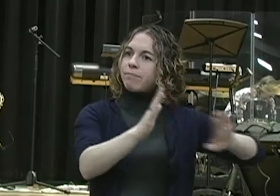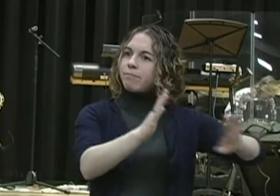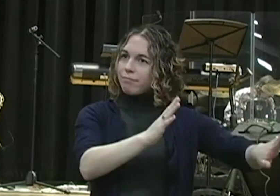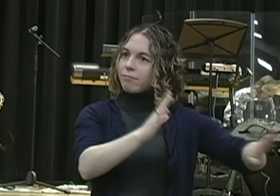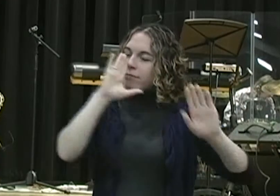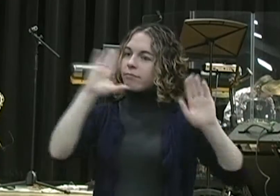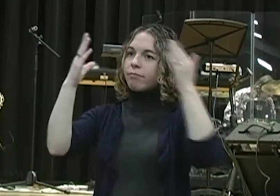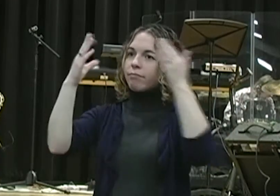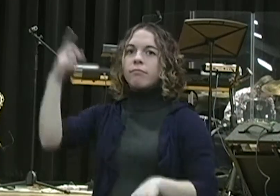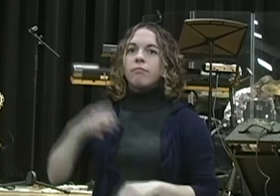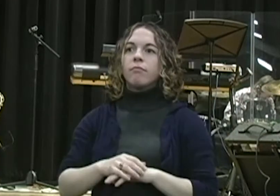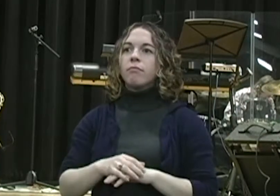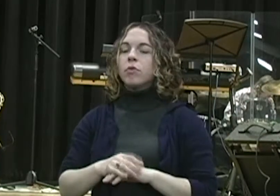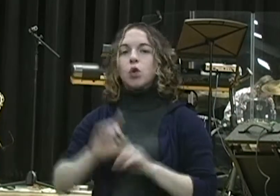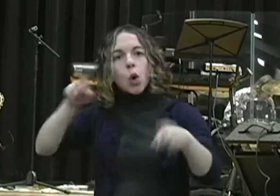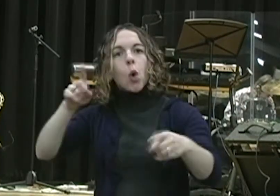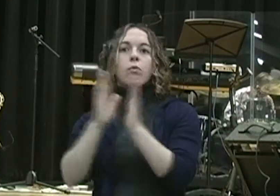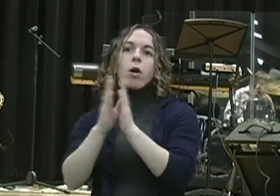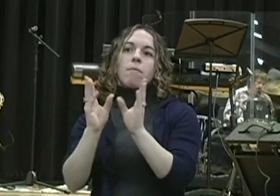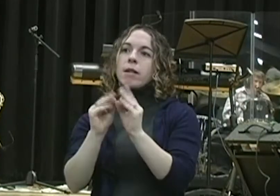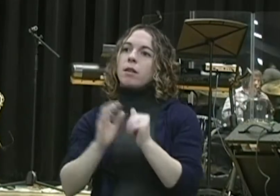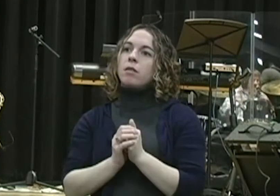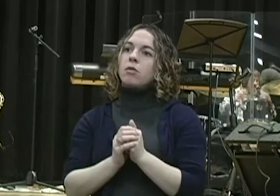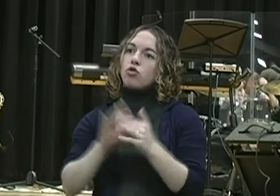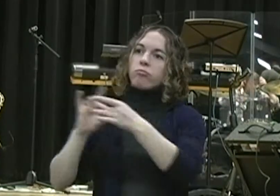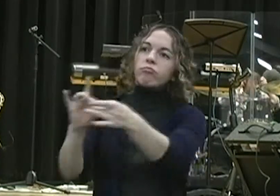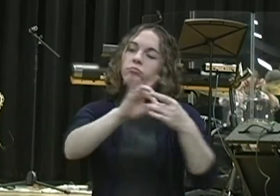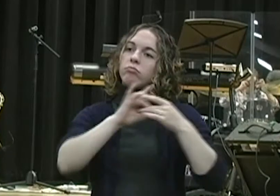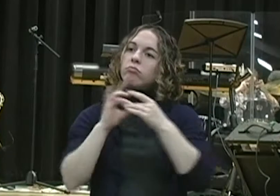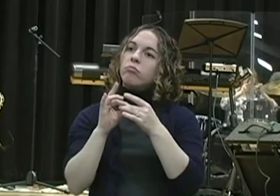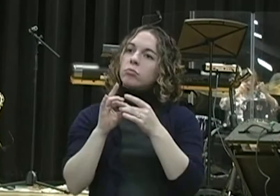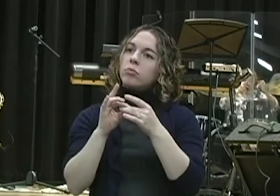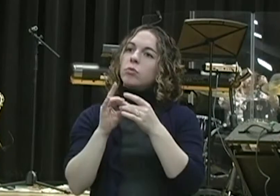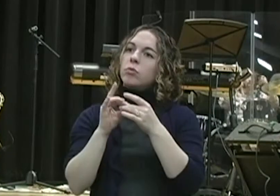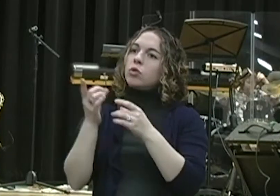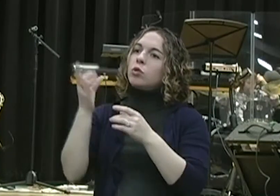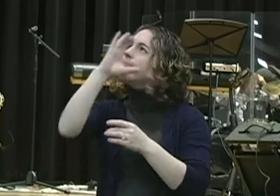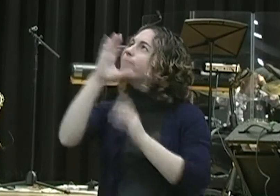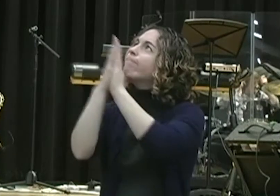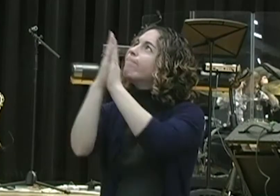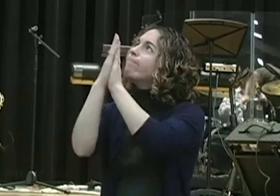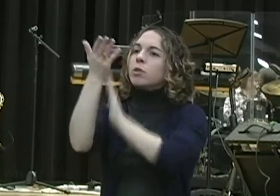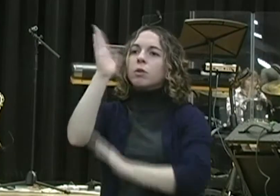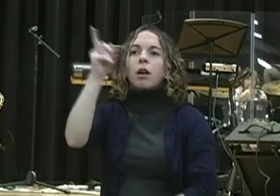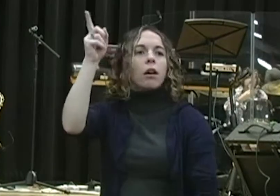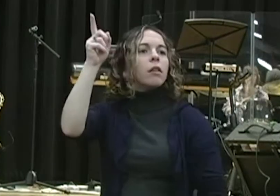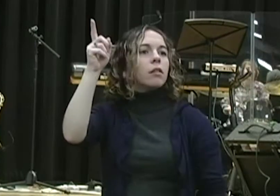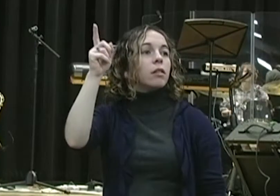prayer meetings as I can. I'm going to be seeking the face of God. I'm going to be making the sacrifices again, not that I'm